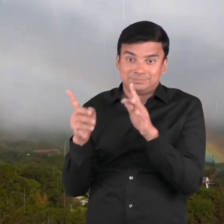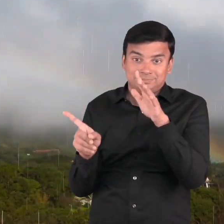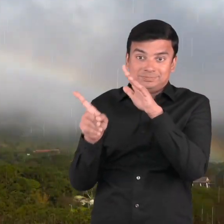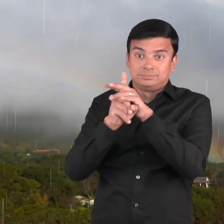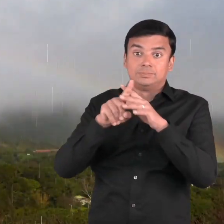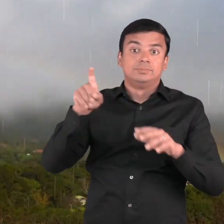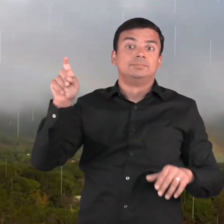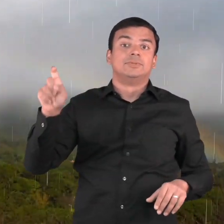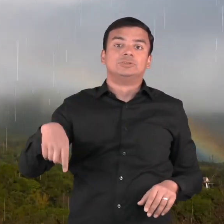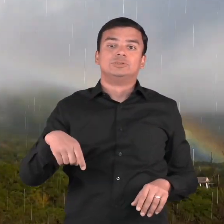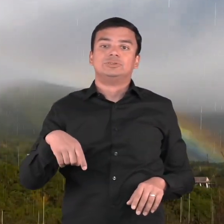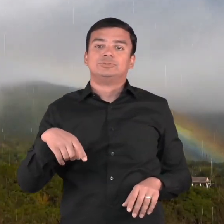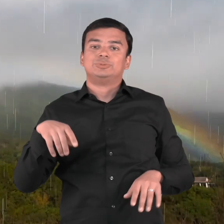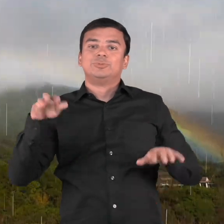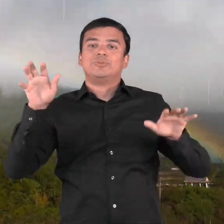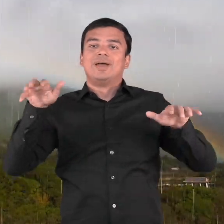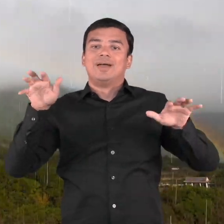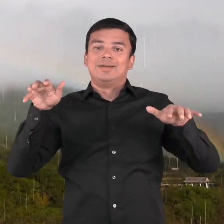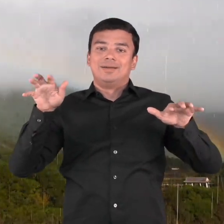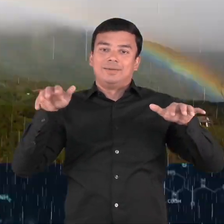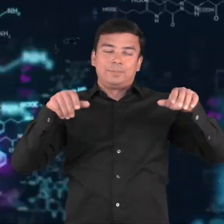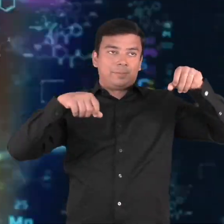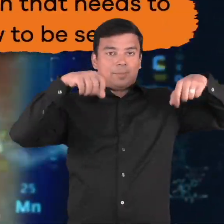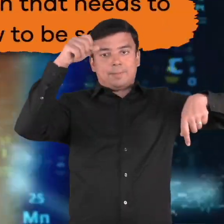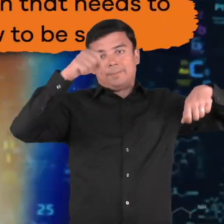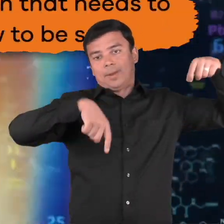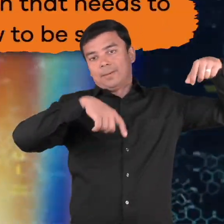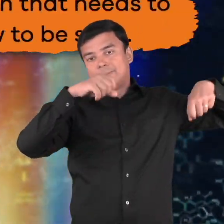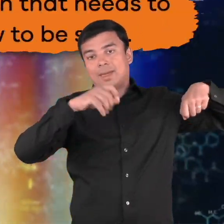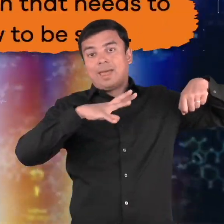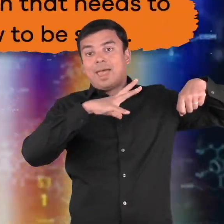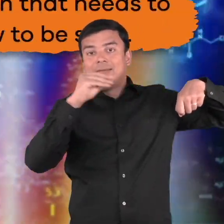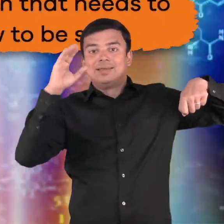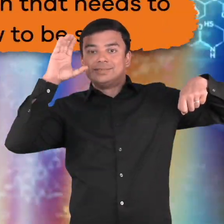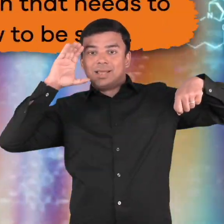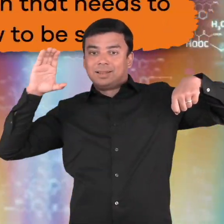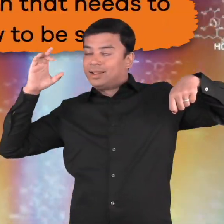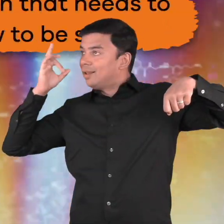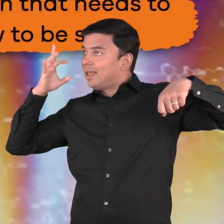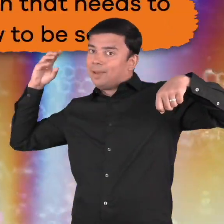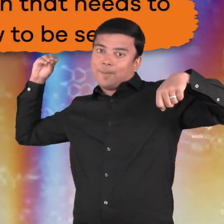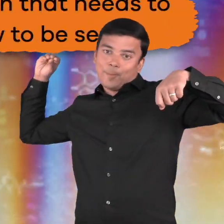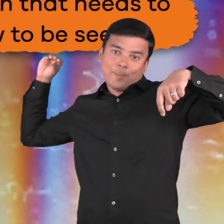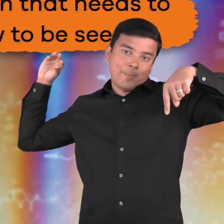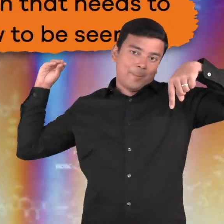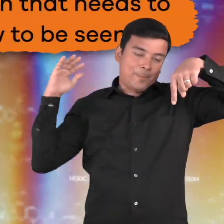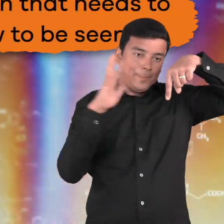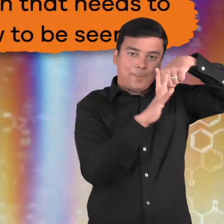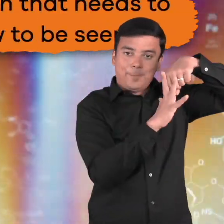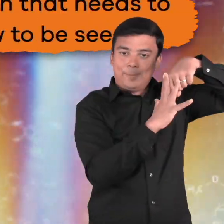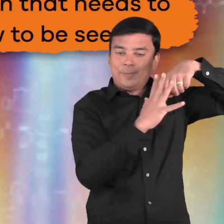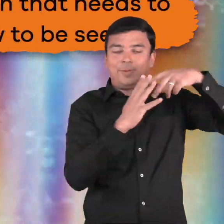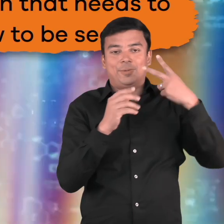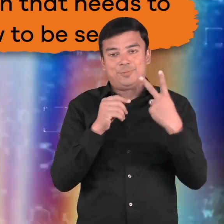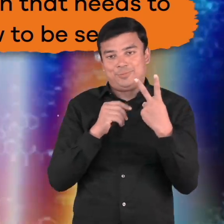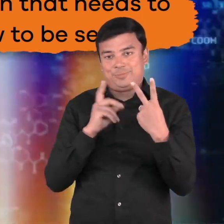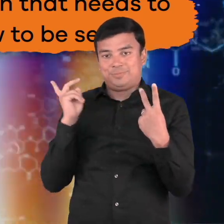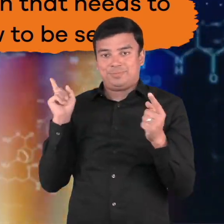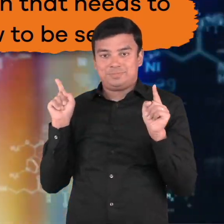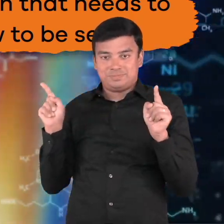and sunshine. But there is a third part of the equation that needs to be added in order for a